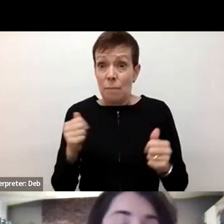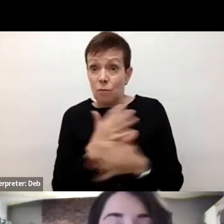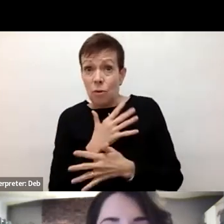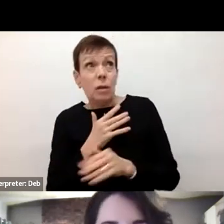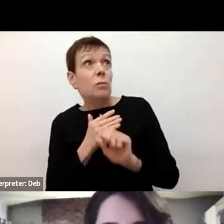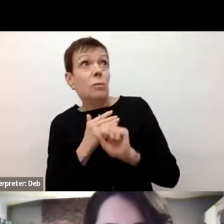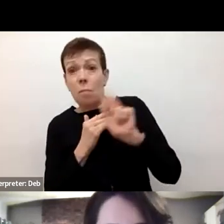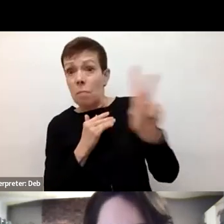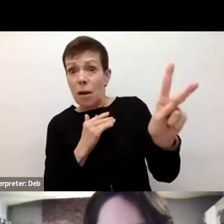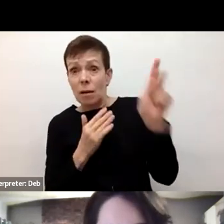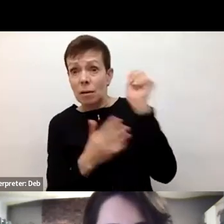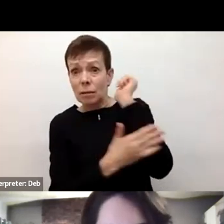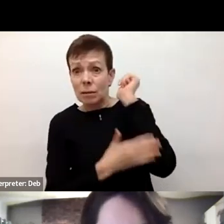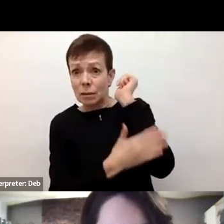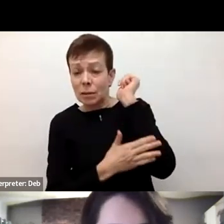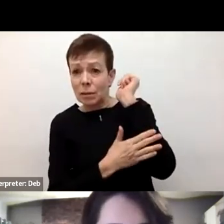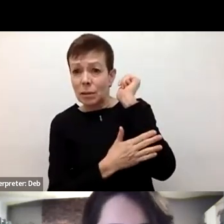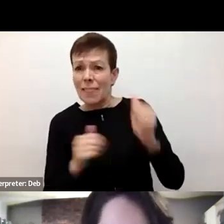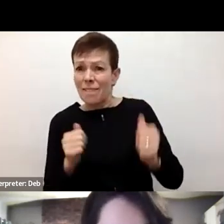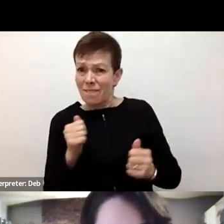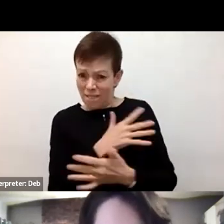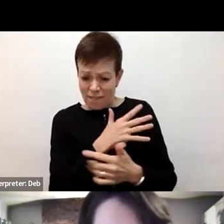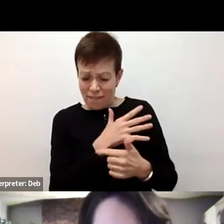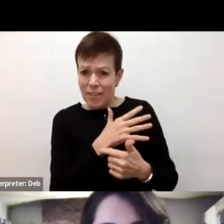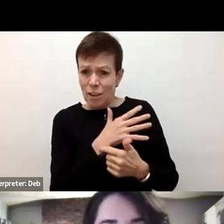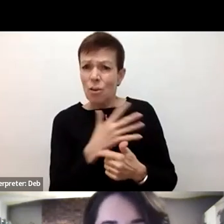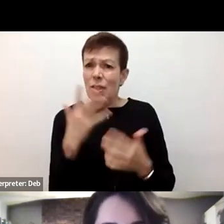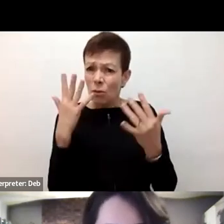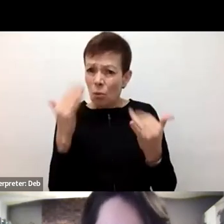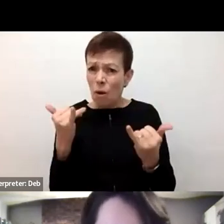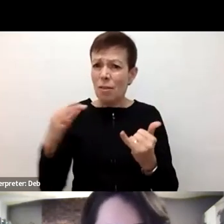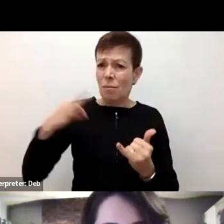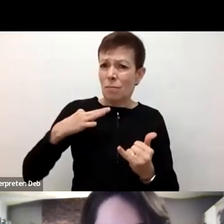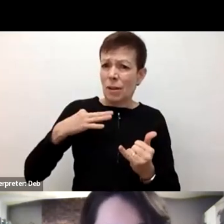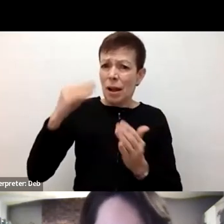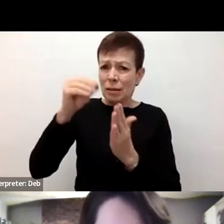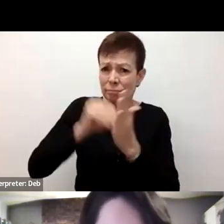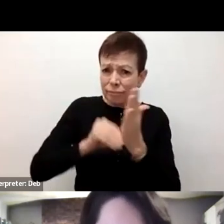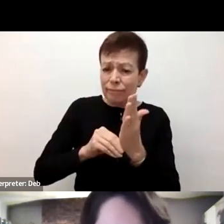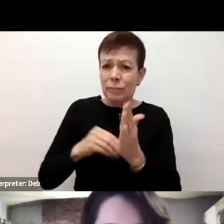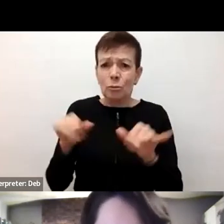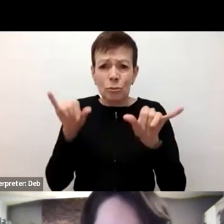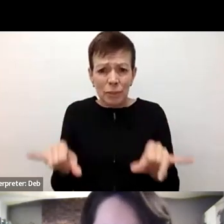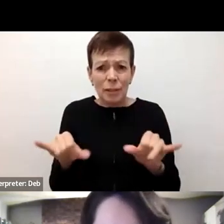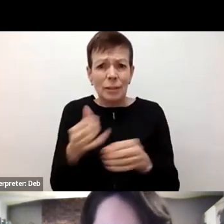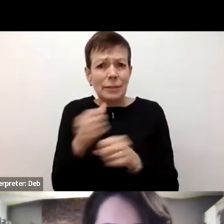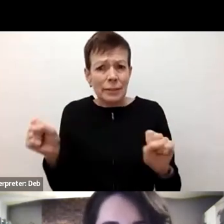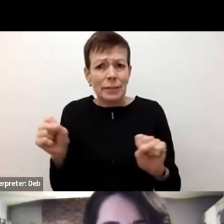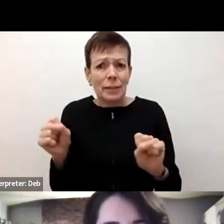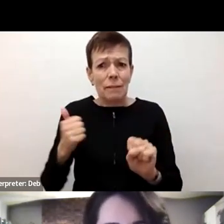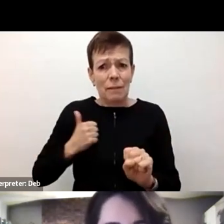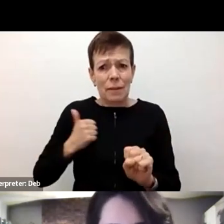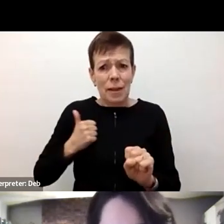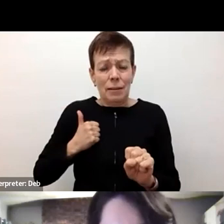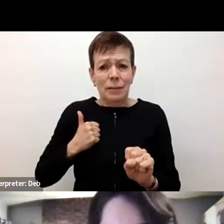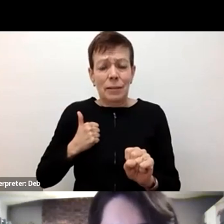and that these fears are really at the foundation of their refugee claims and their, their claims to remain in Canada and seek that protection,